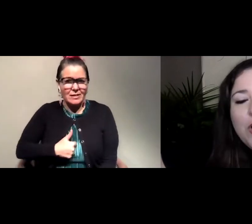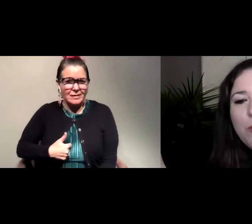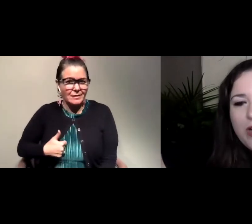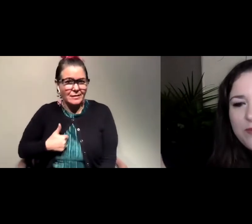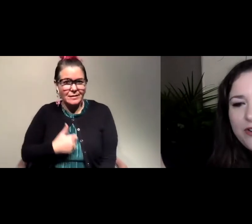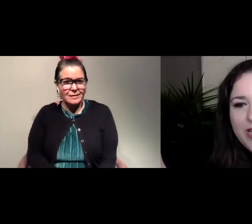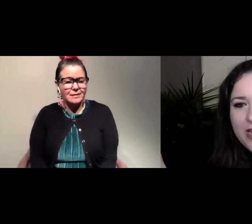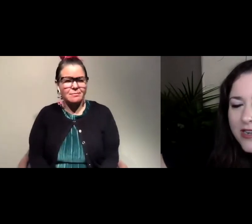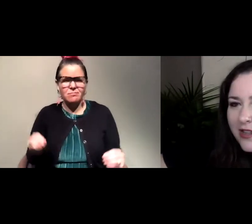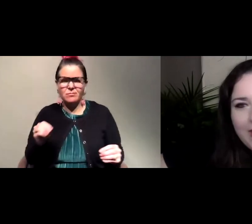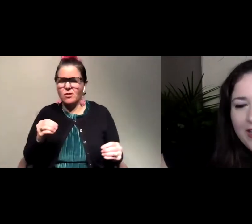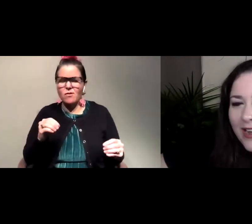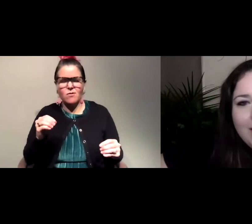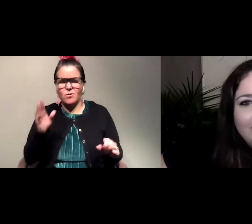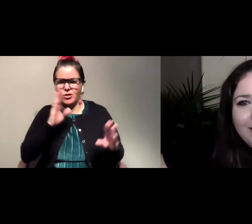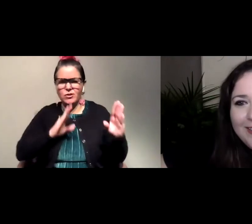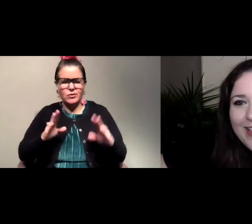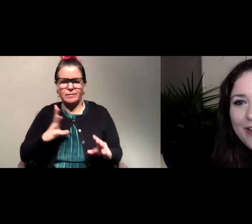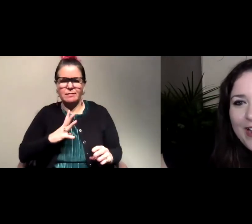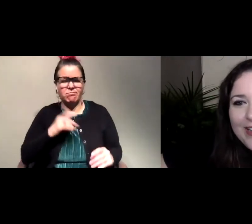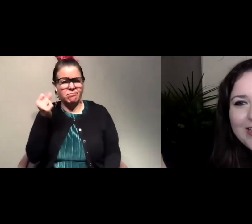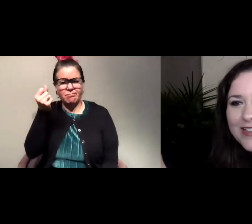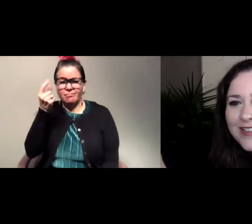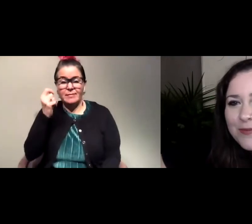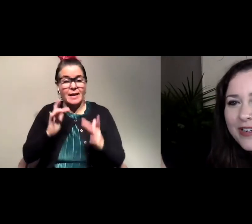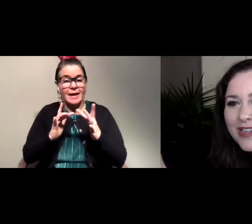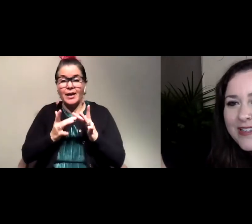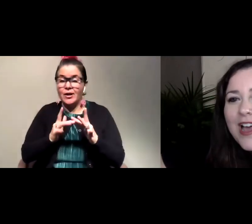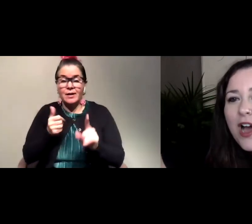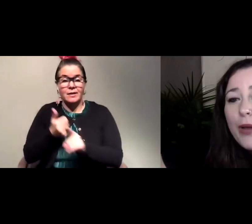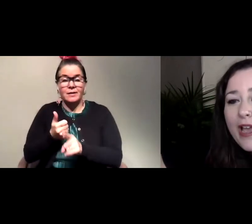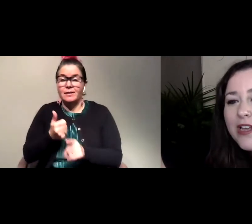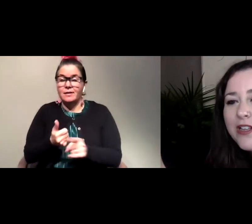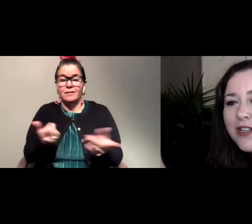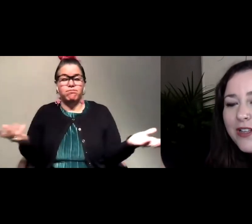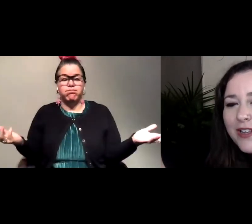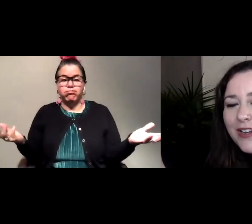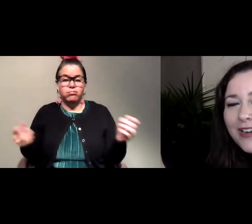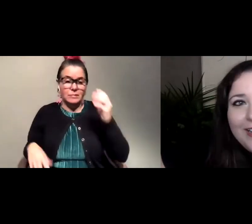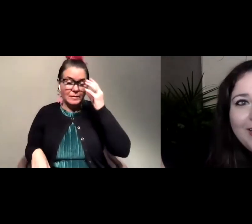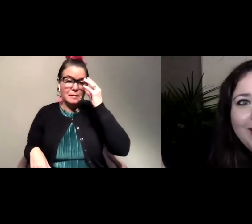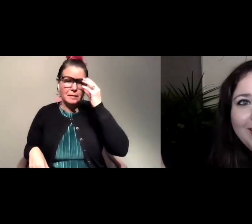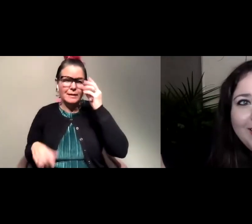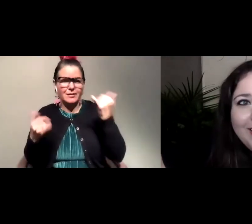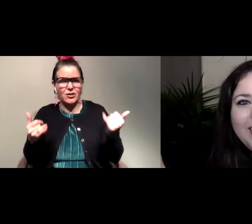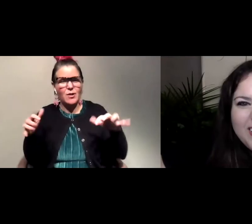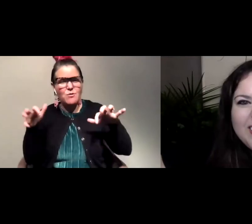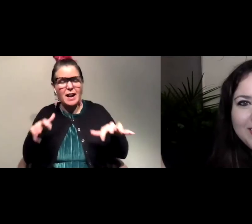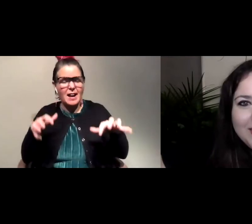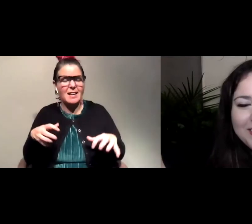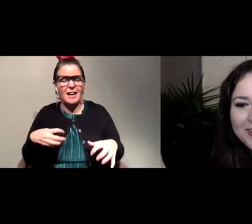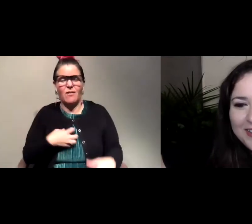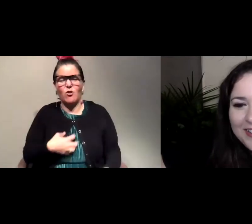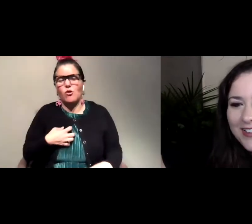No worries. We understand that the internet is what it is. Yeah, it's a rainy, gross day today,